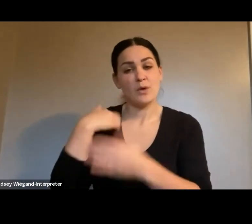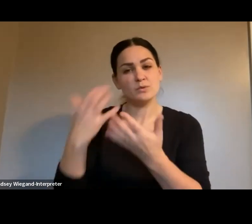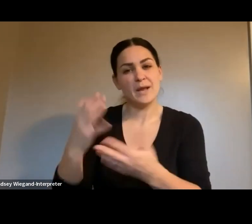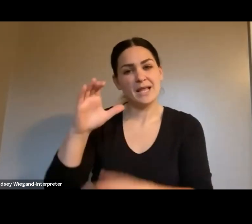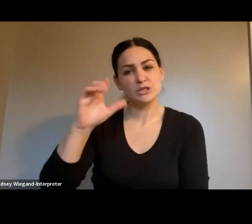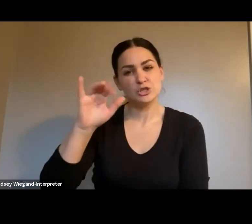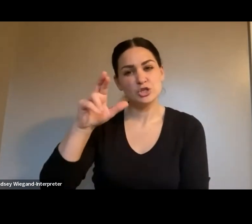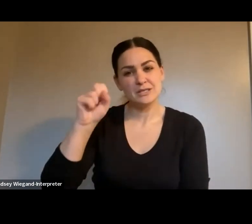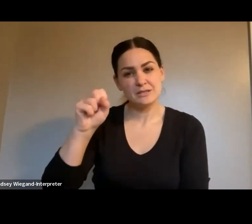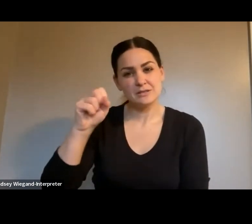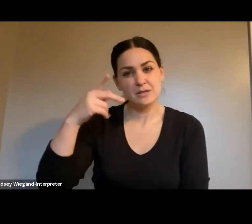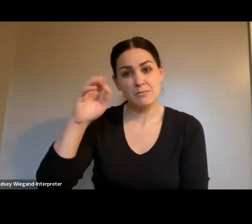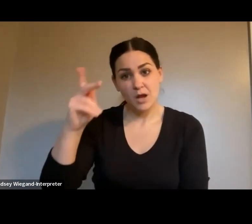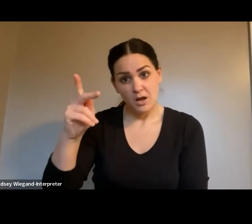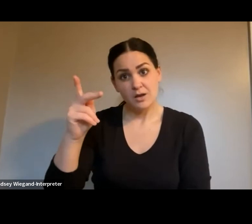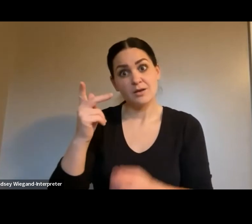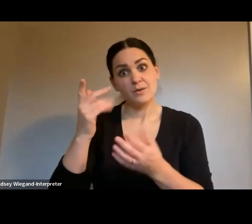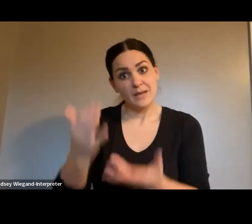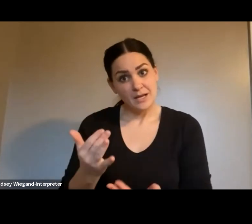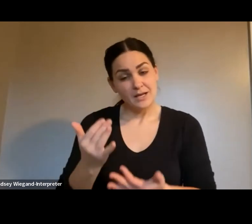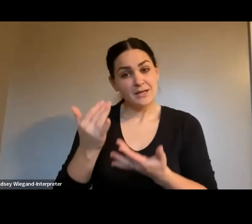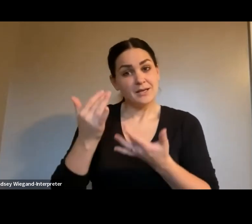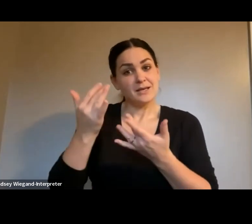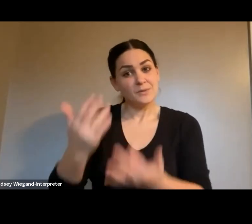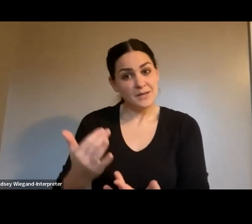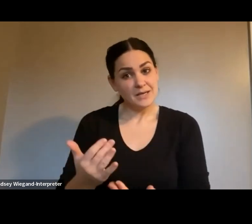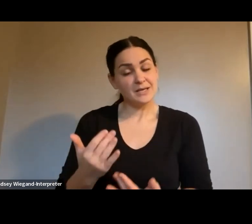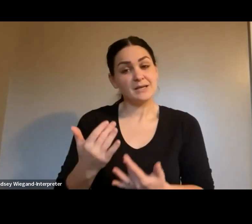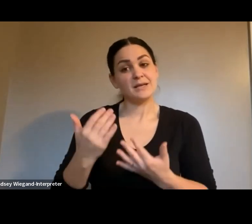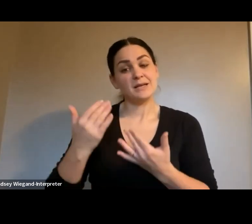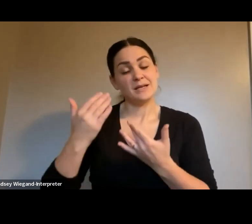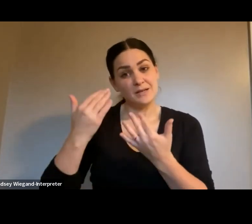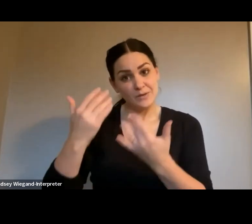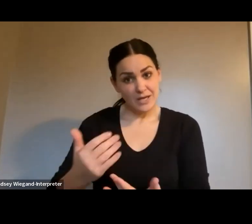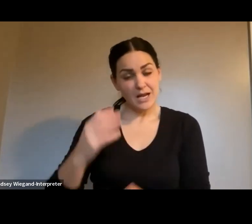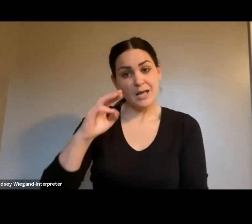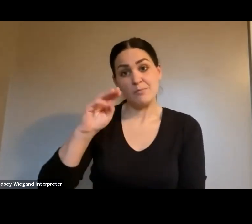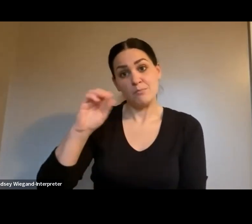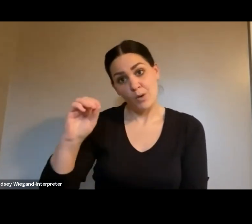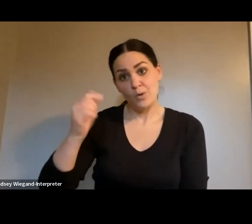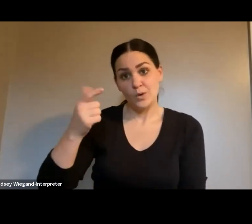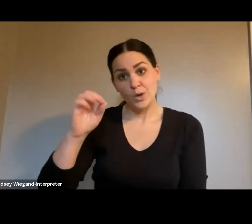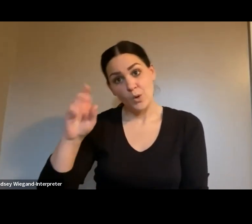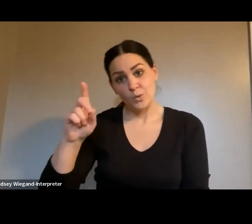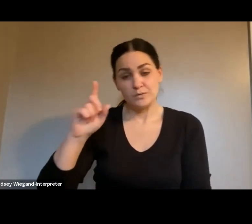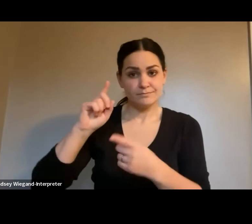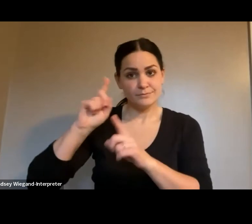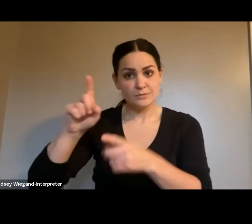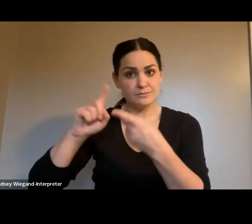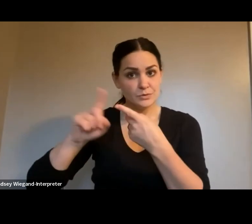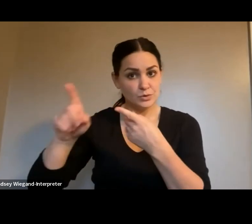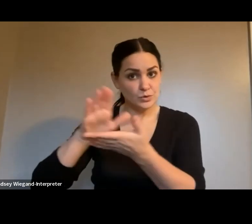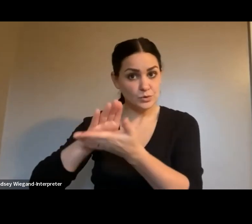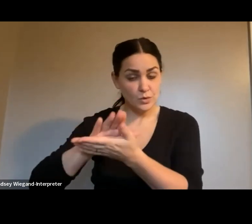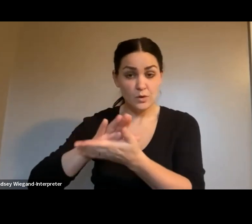and waiting, waiting, waiting. I eventually mogoed to school. And on my way back at about quarter